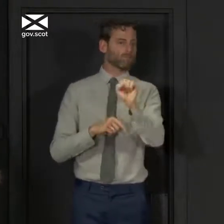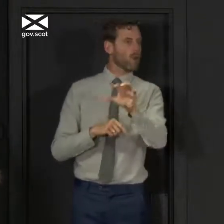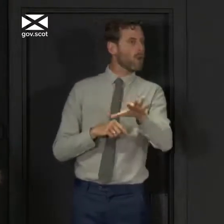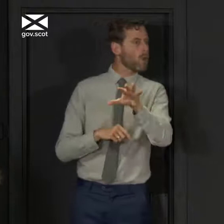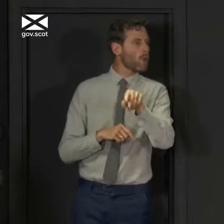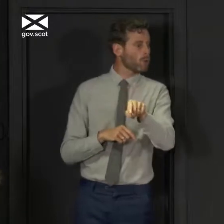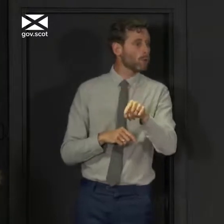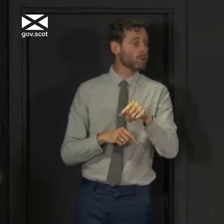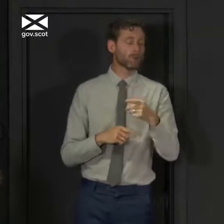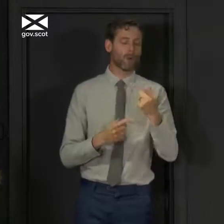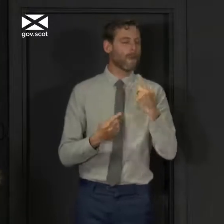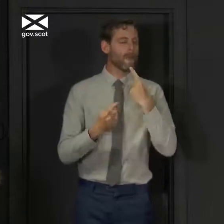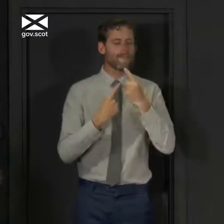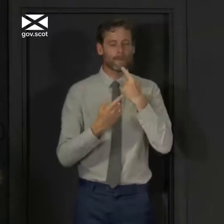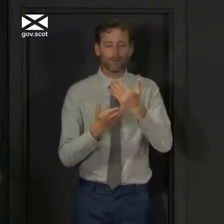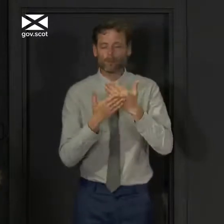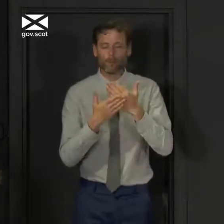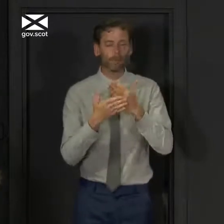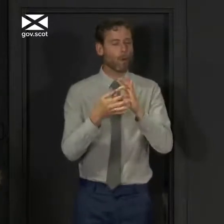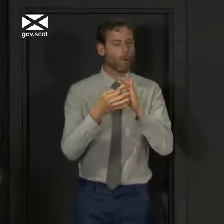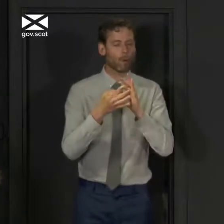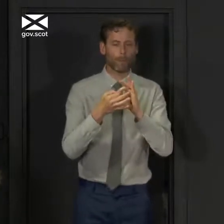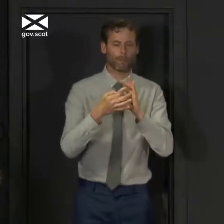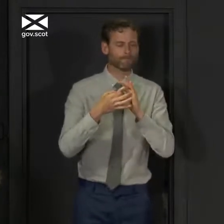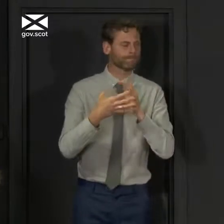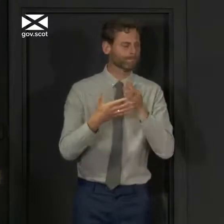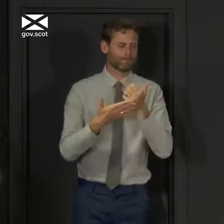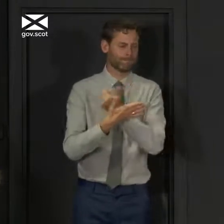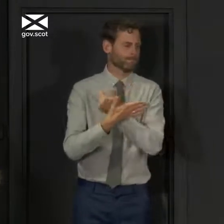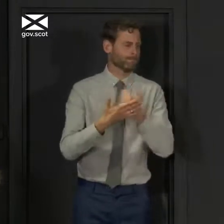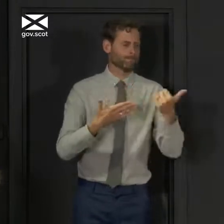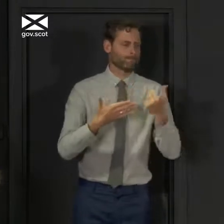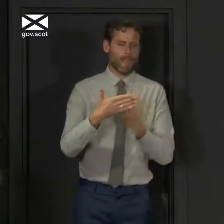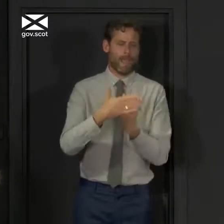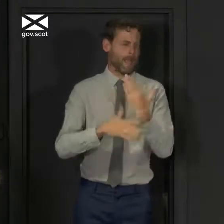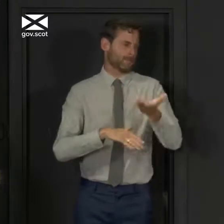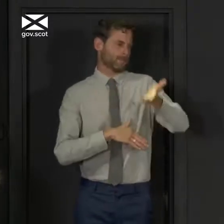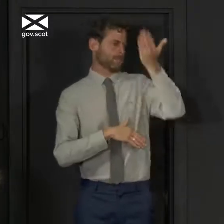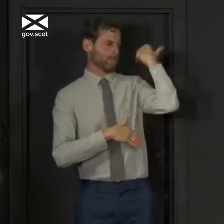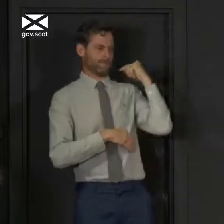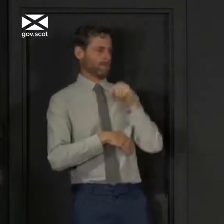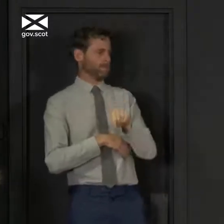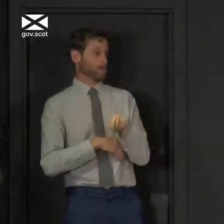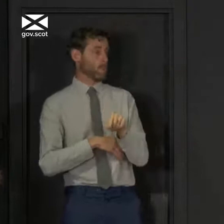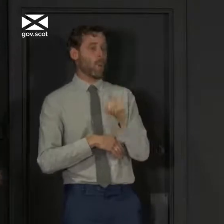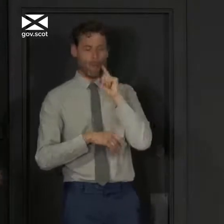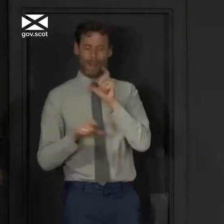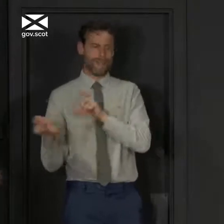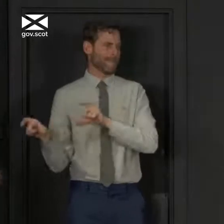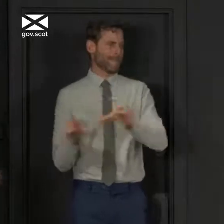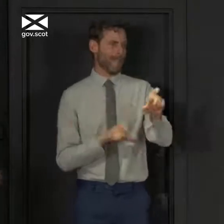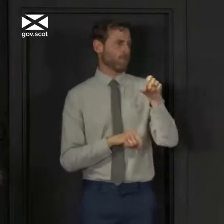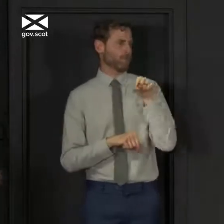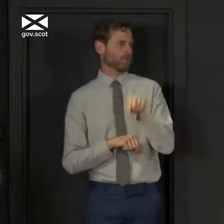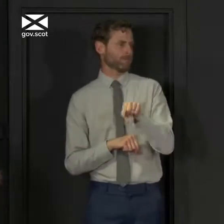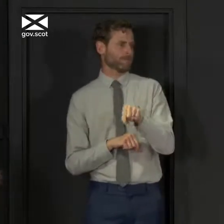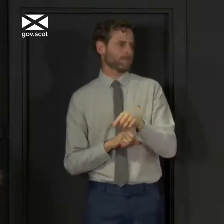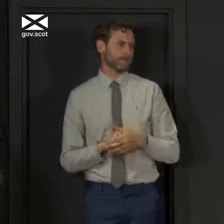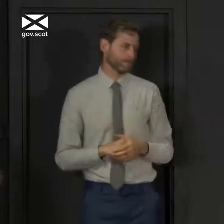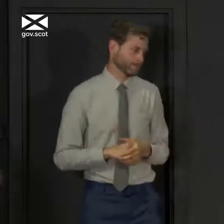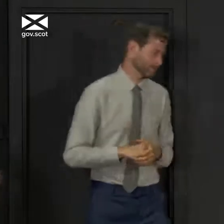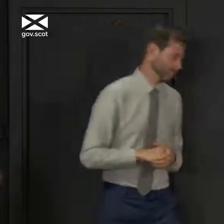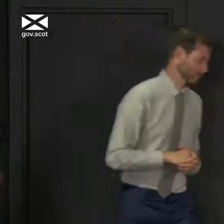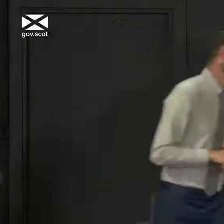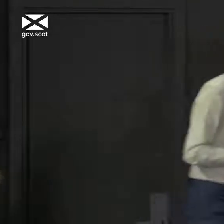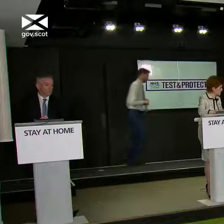information sharing and cooperation and collaboration around these things is already a standard part of that approach and will be through Test and Protect.